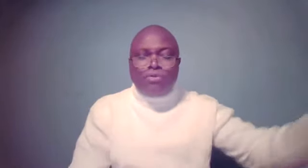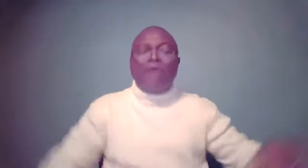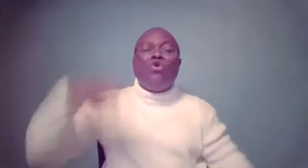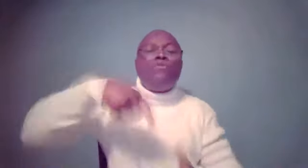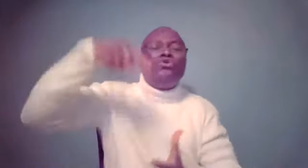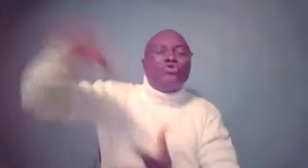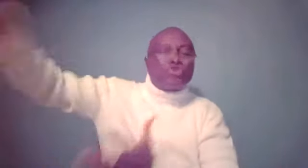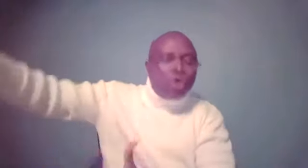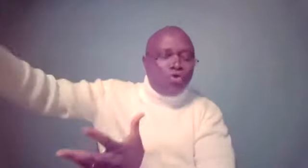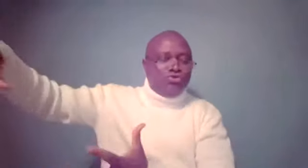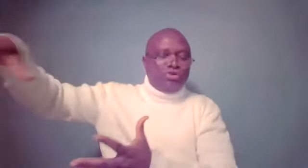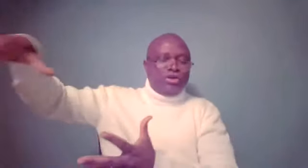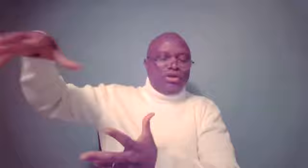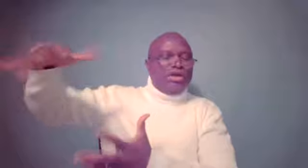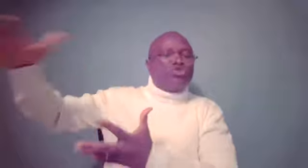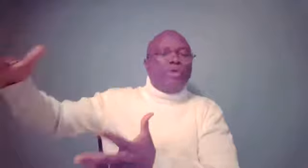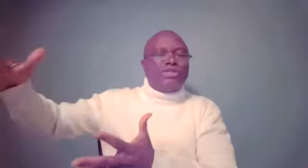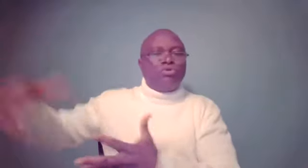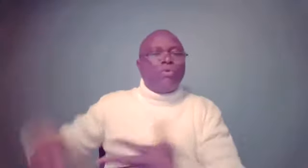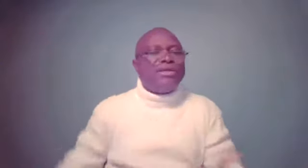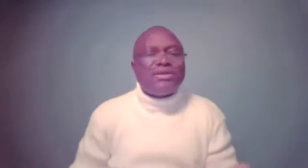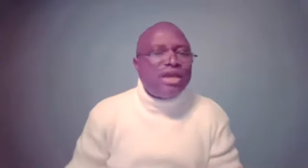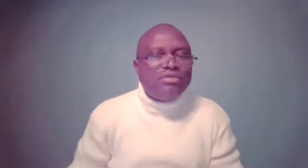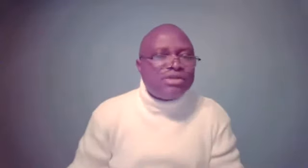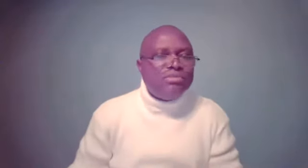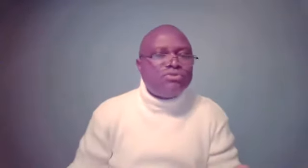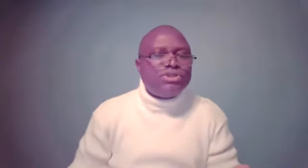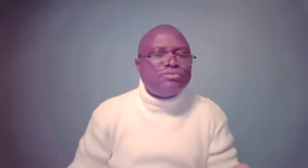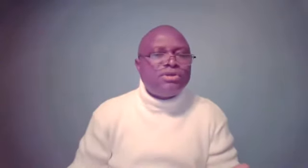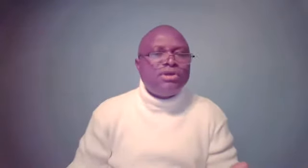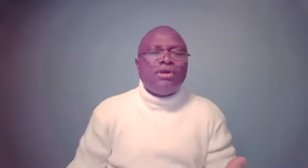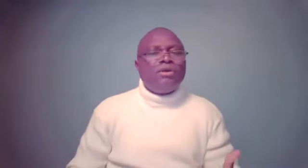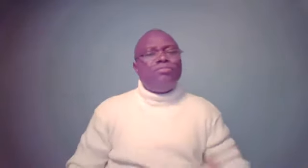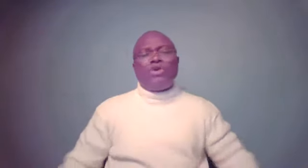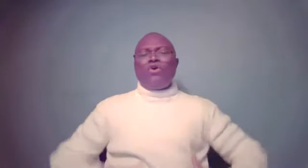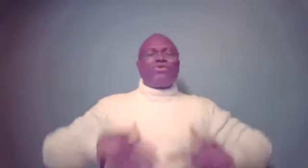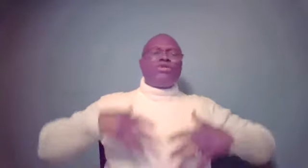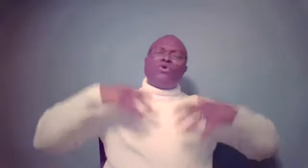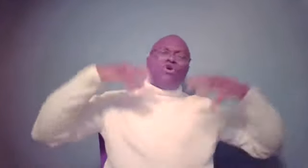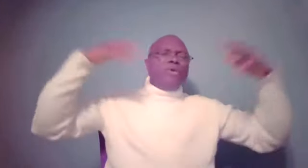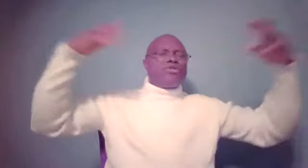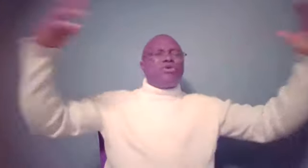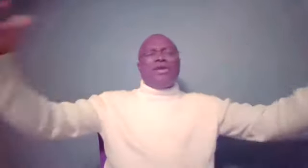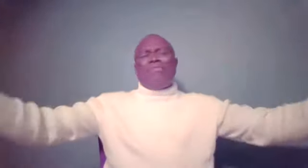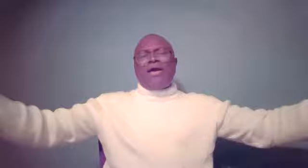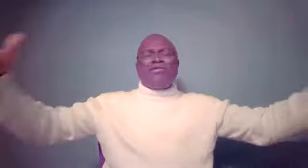your brother, whom you sold into Egypt. Why did they sell him into Egypt? Because he was always talking about his